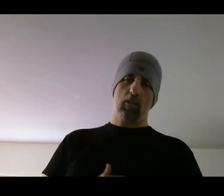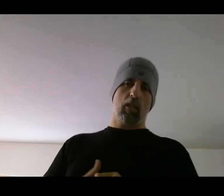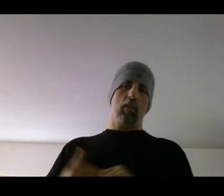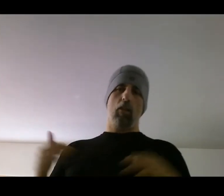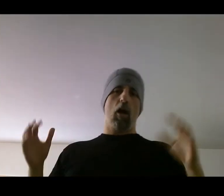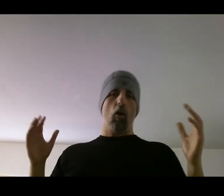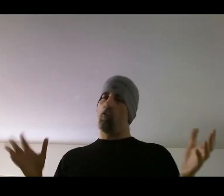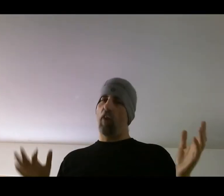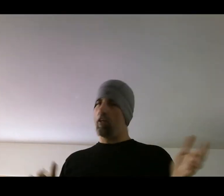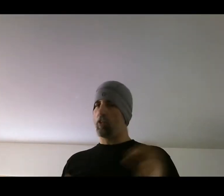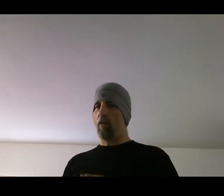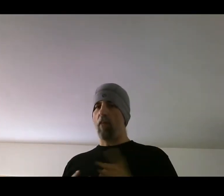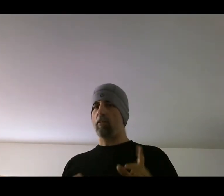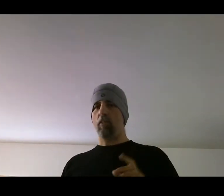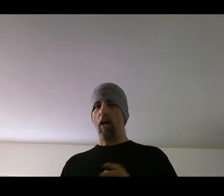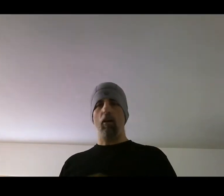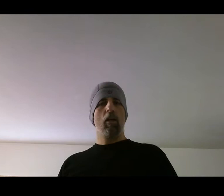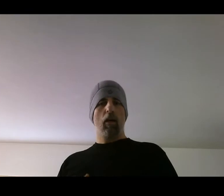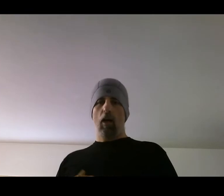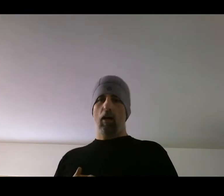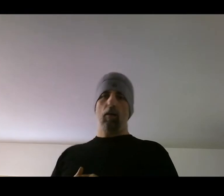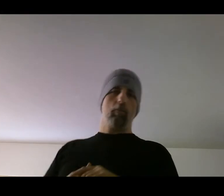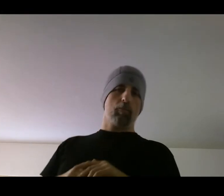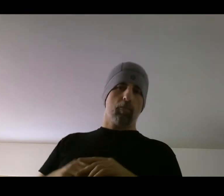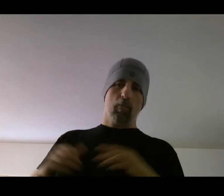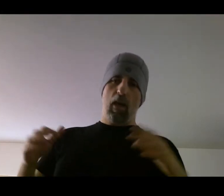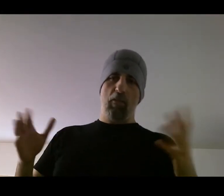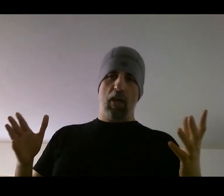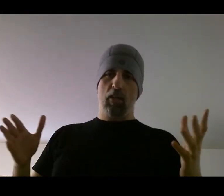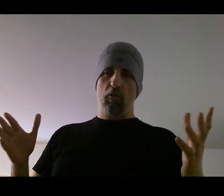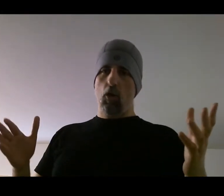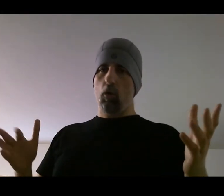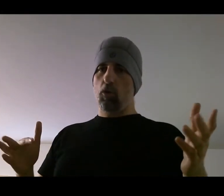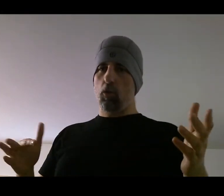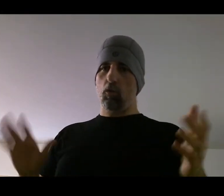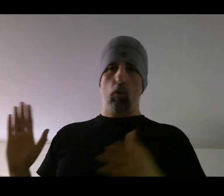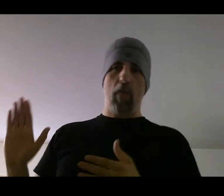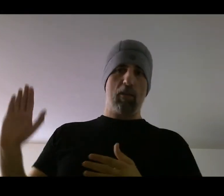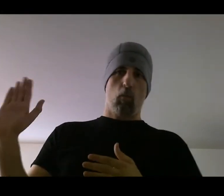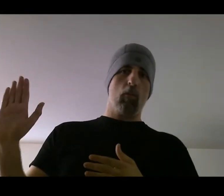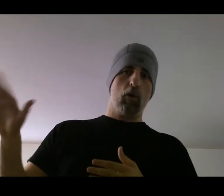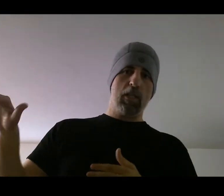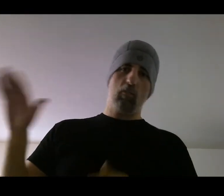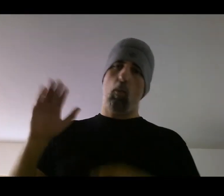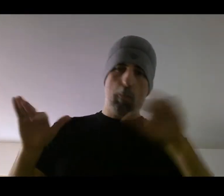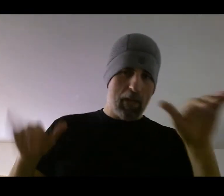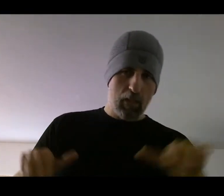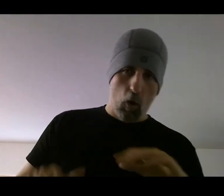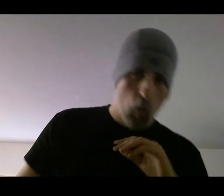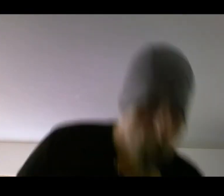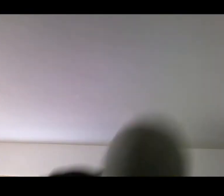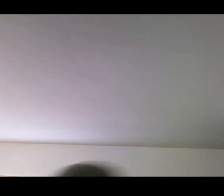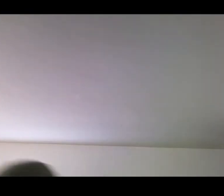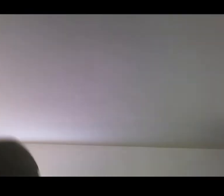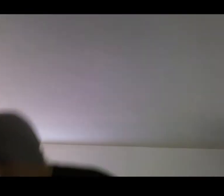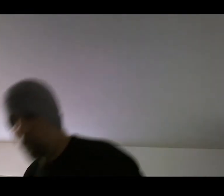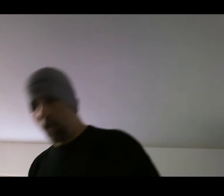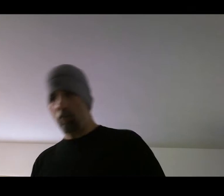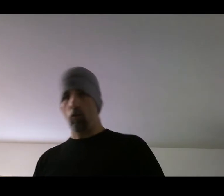and not all fighters have that style. Uh, and then if you go to, so that's one where he's more bending over to get to